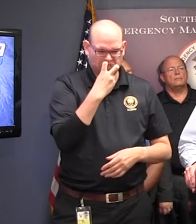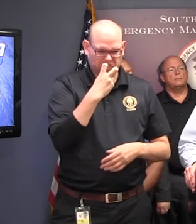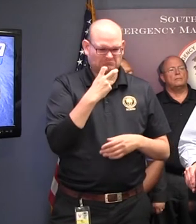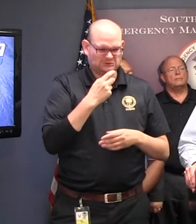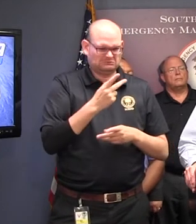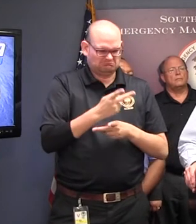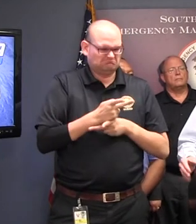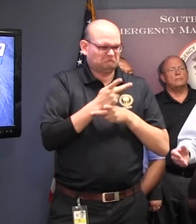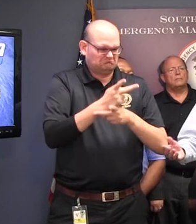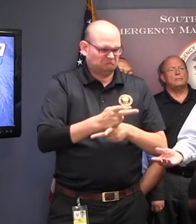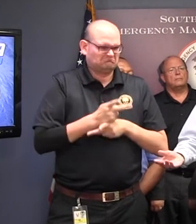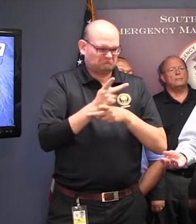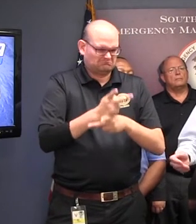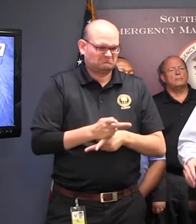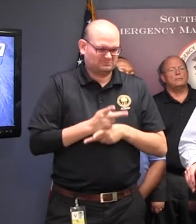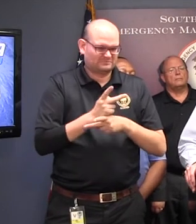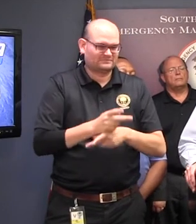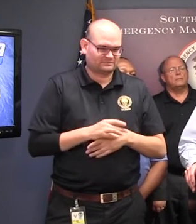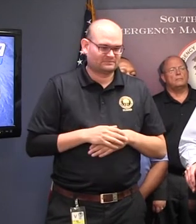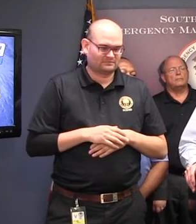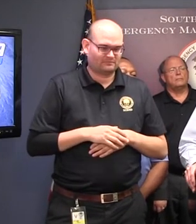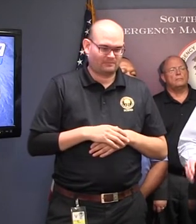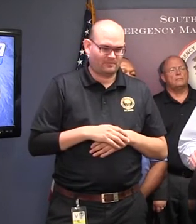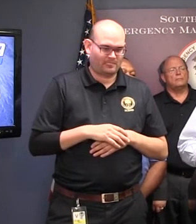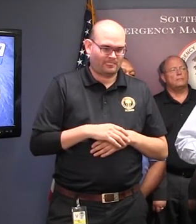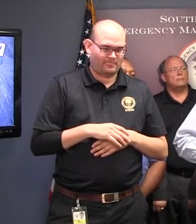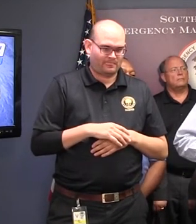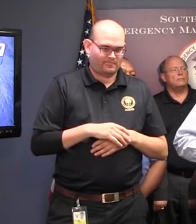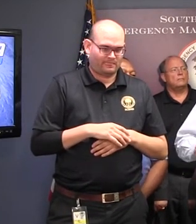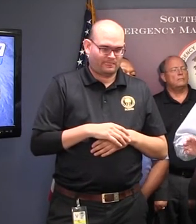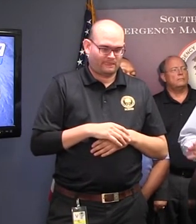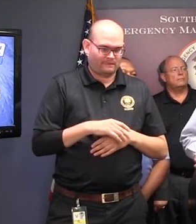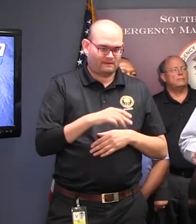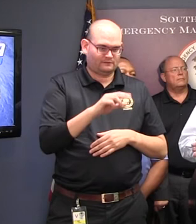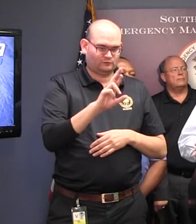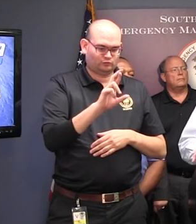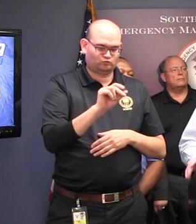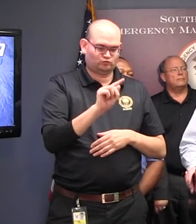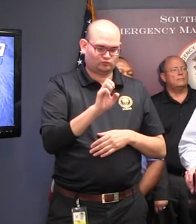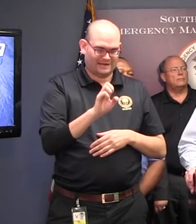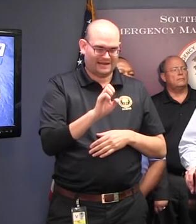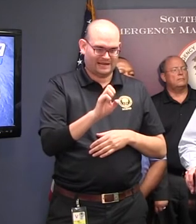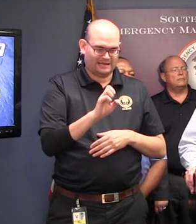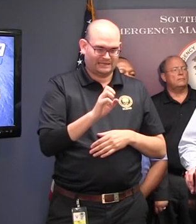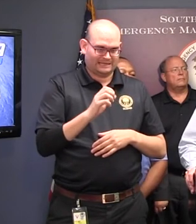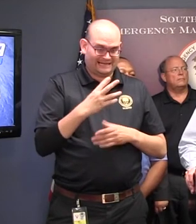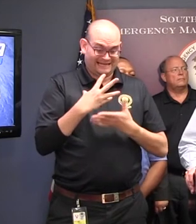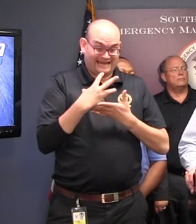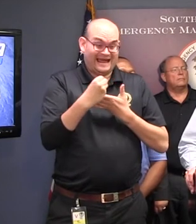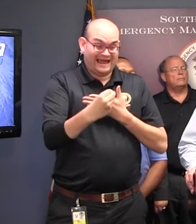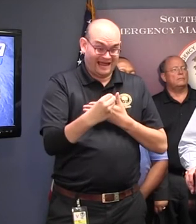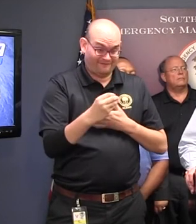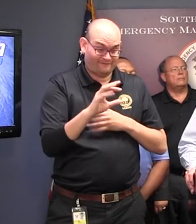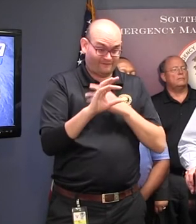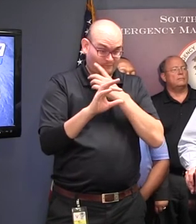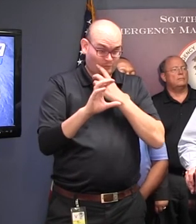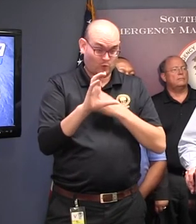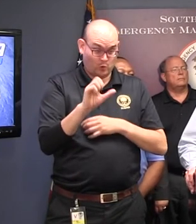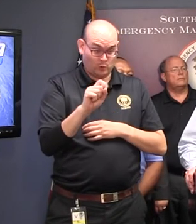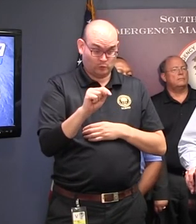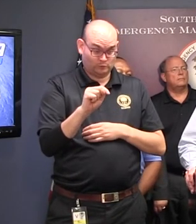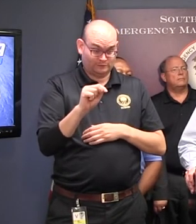routes for getting away from the coast are clearly marked,